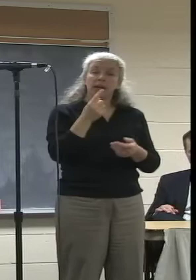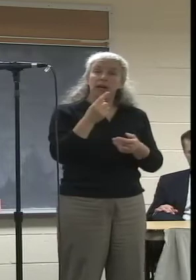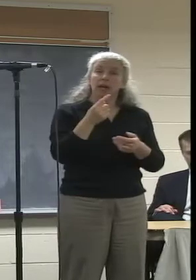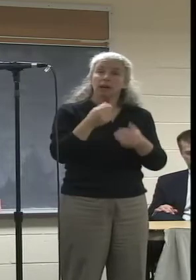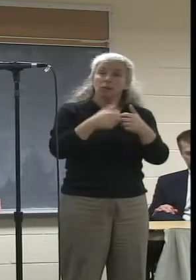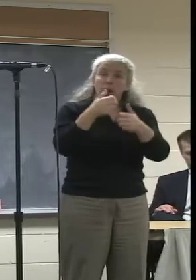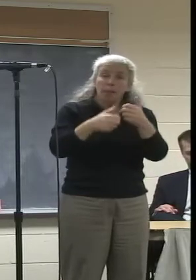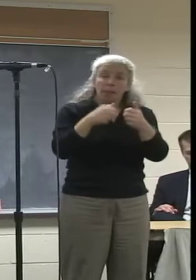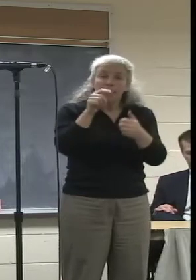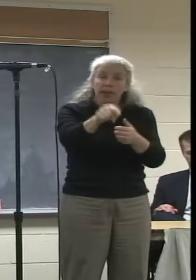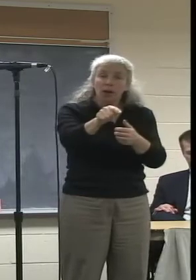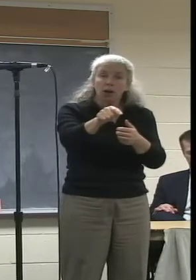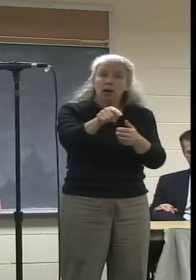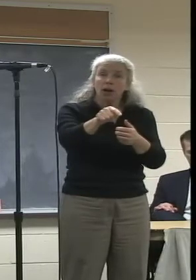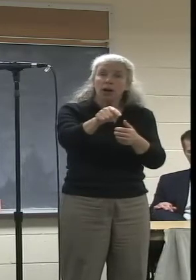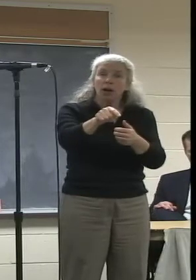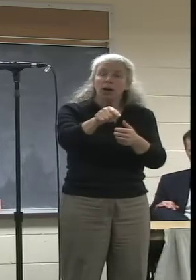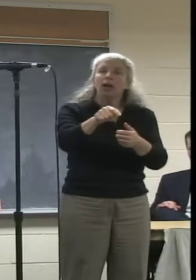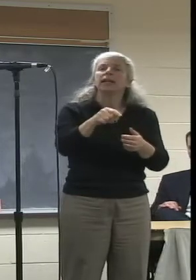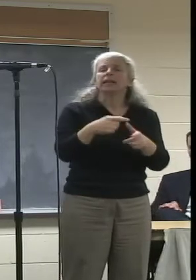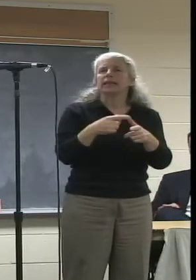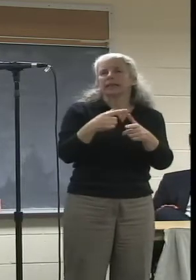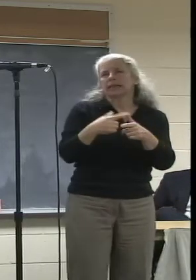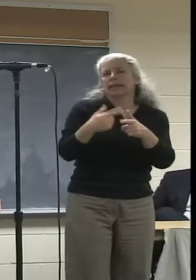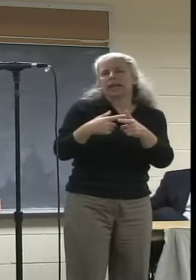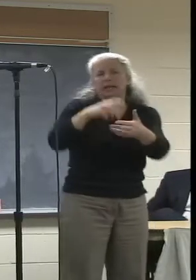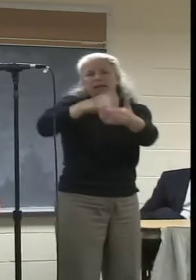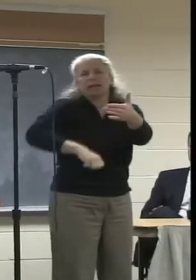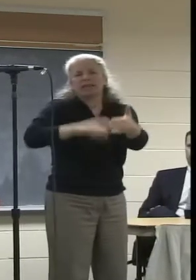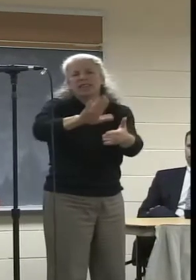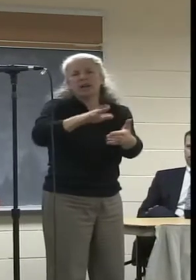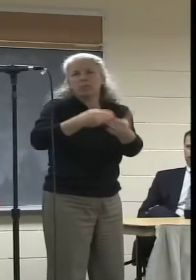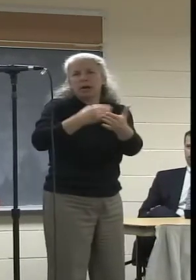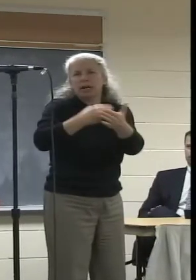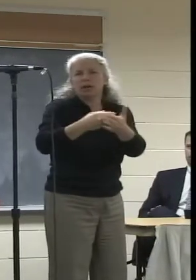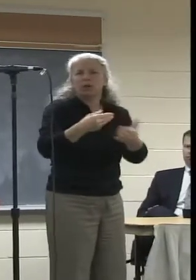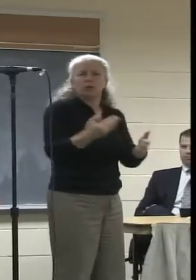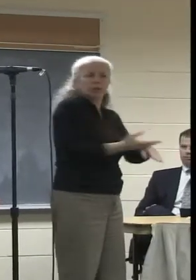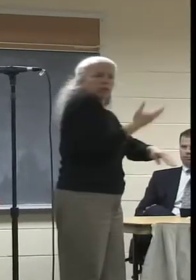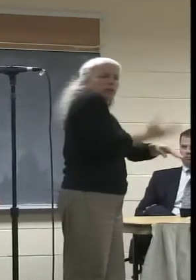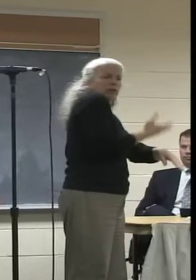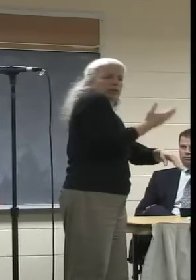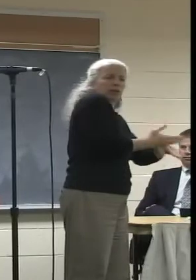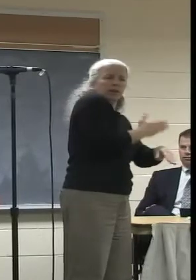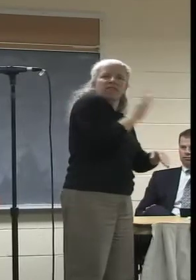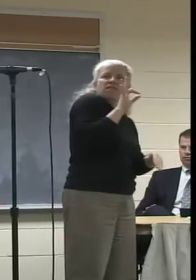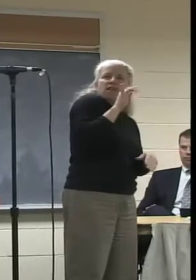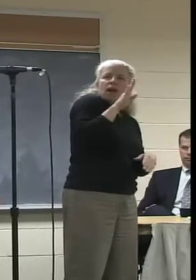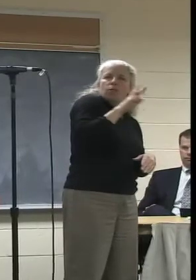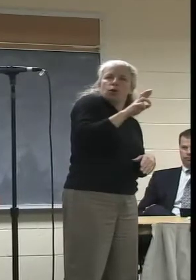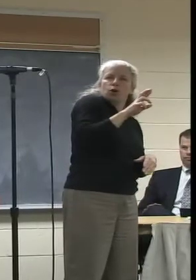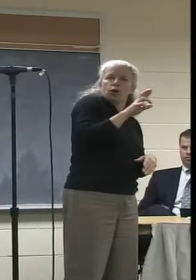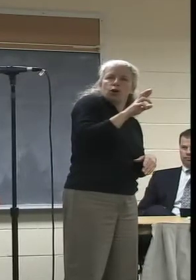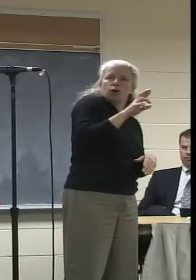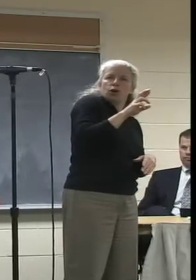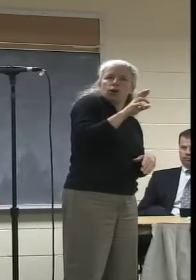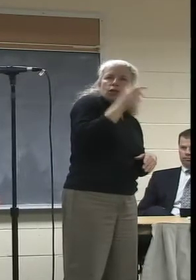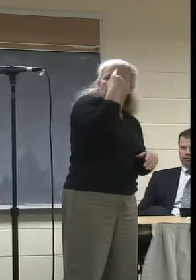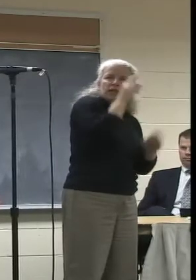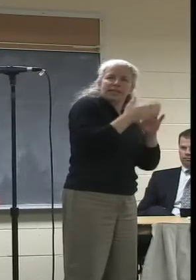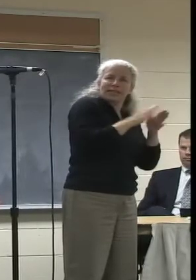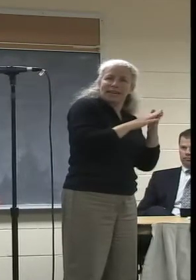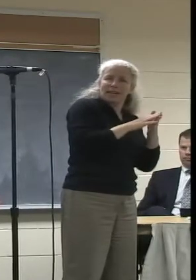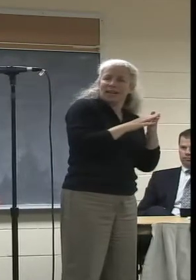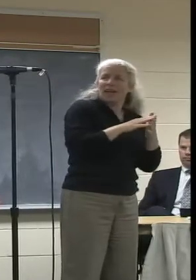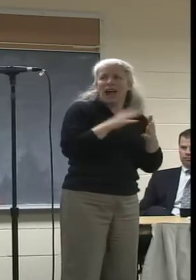,000 to try and upgrade the optical fiber network for the city. And I just, I want to make sure people understand that. Because it's a really